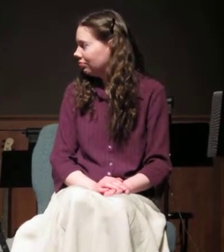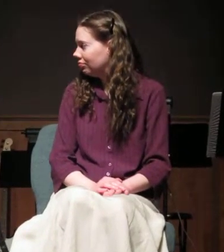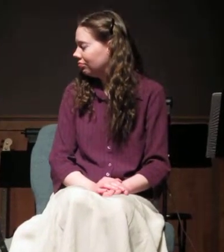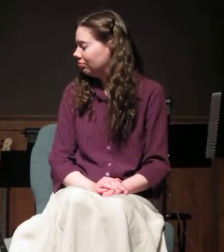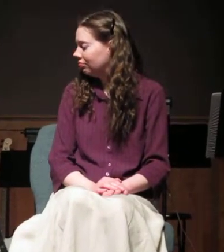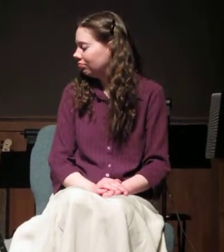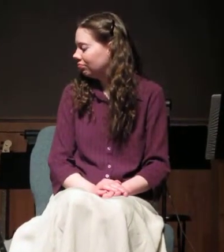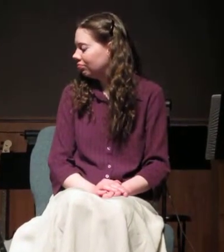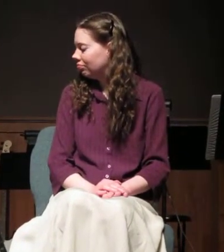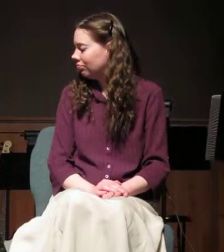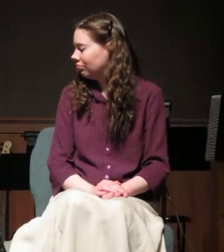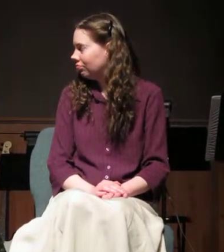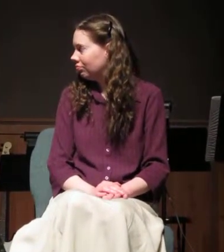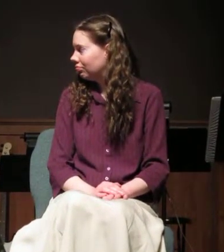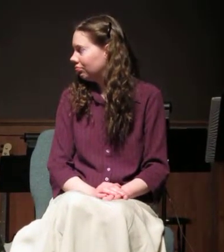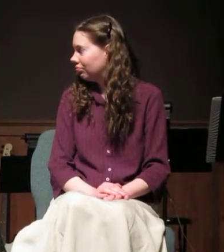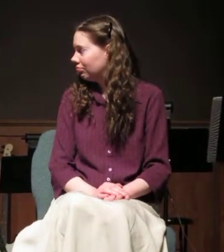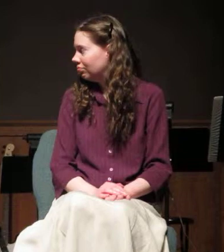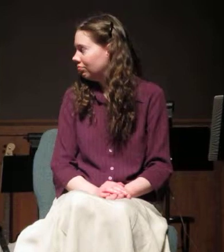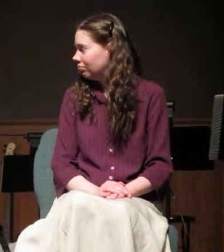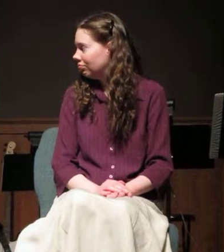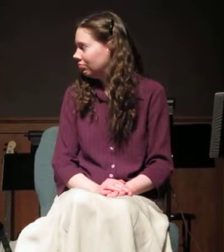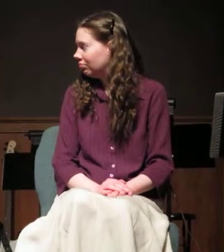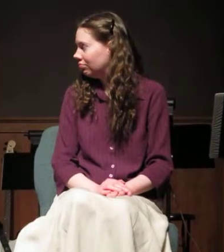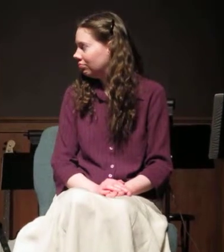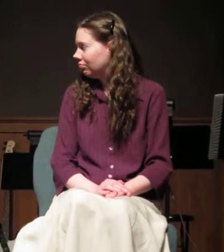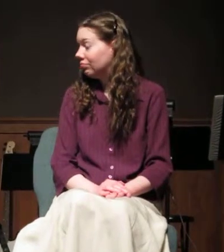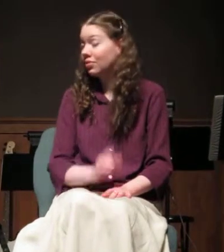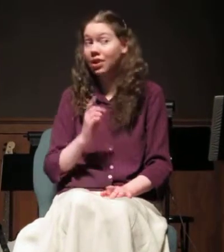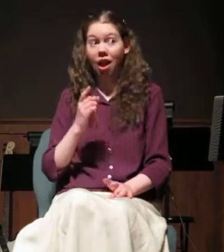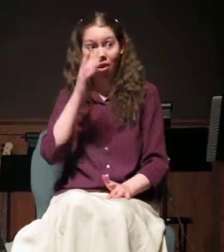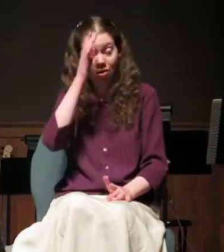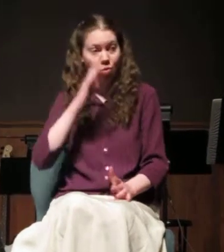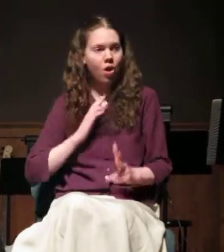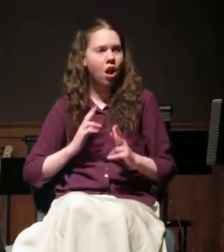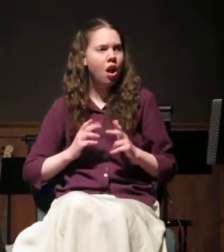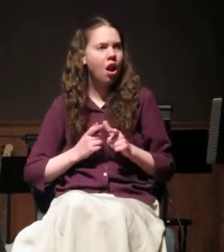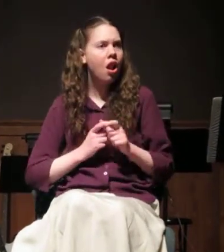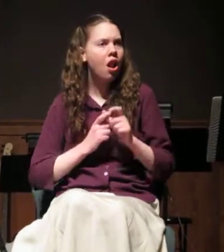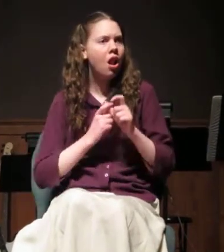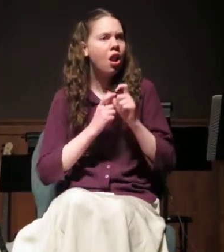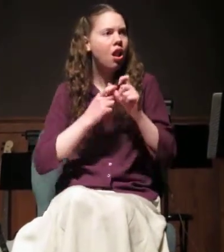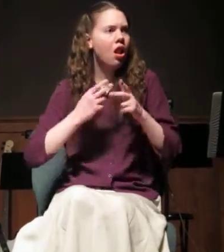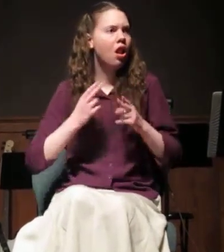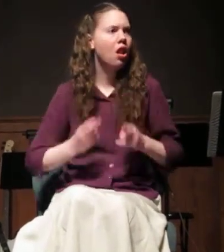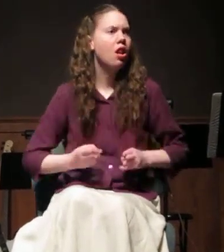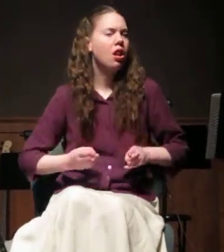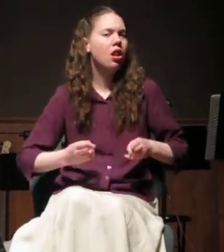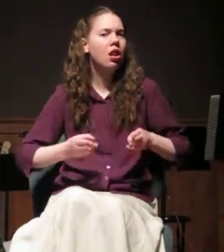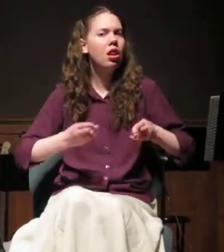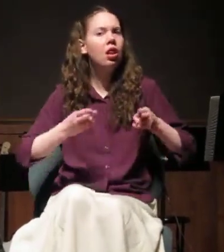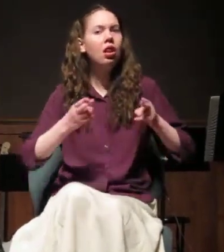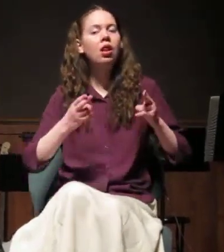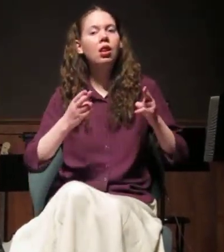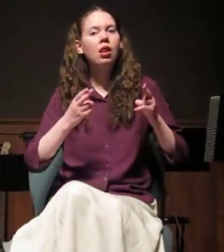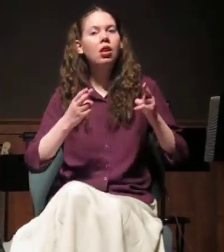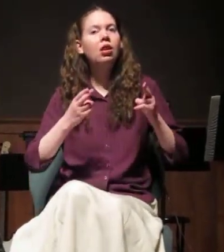And now, I had to start to run, to keep up with the ragman. Though he was weeping